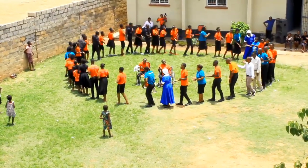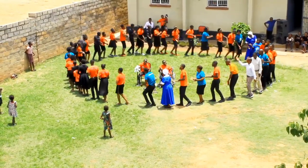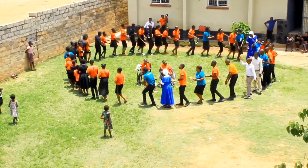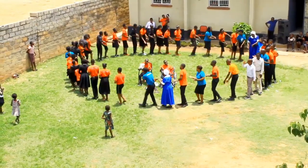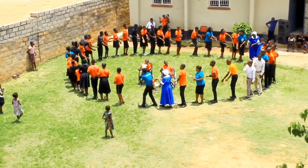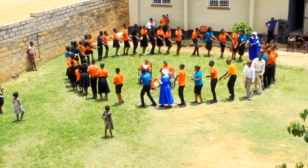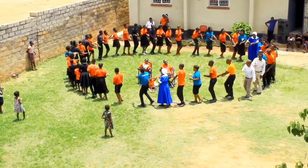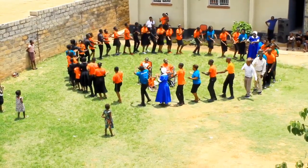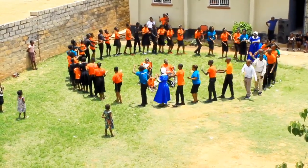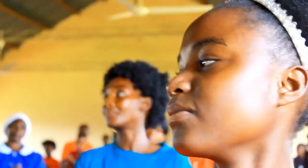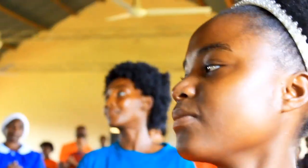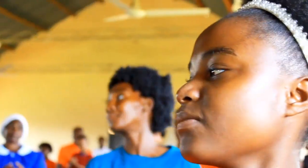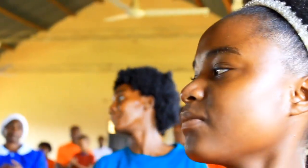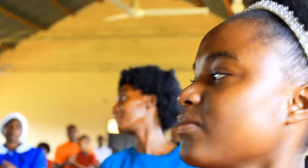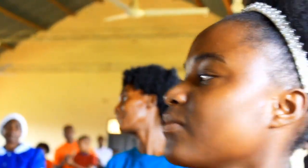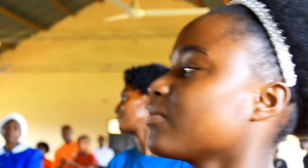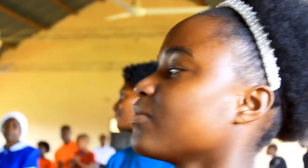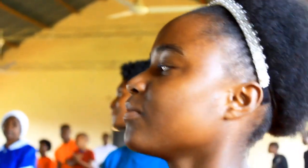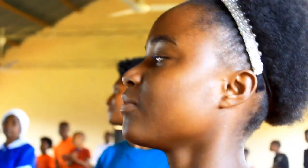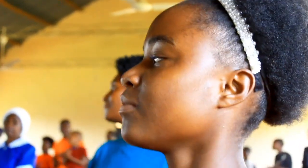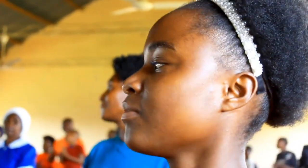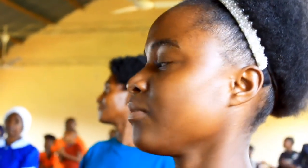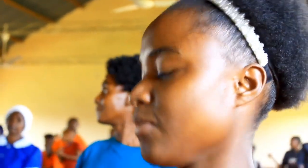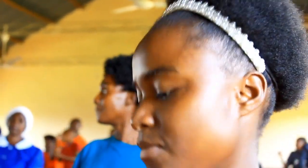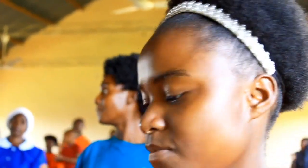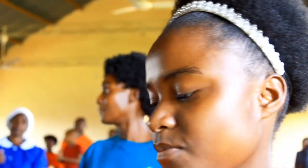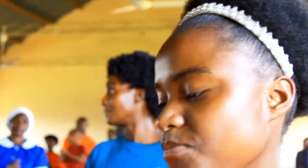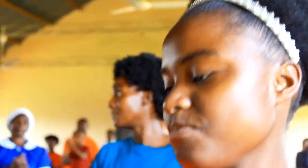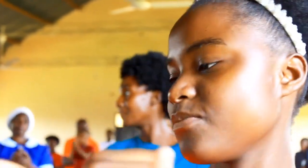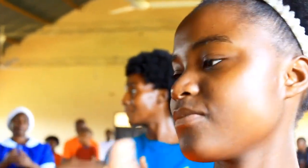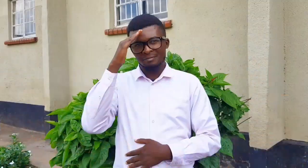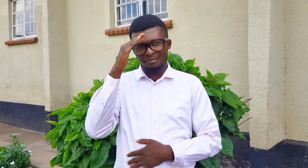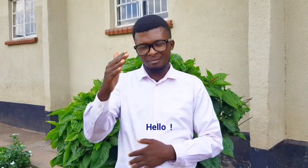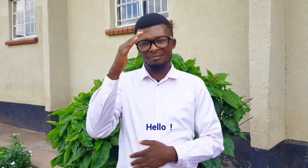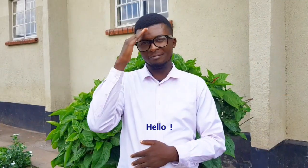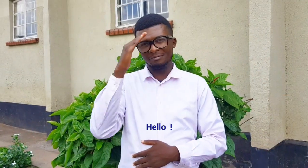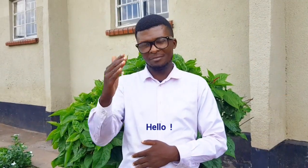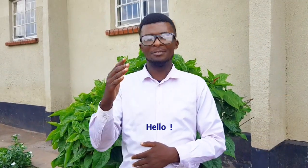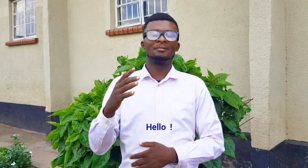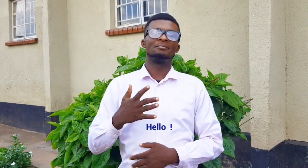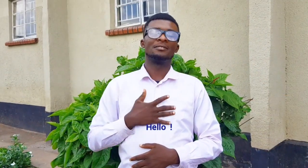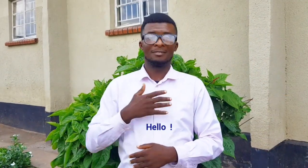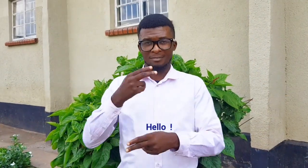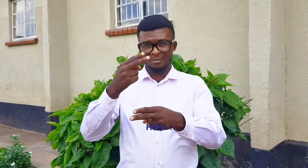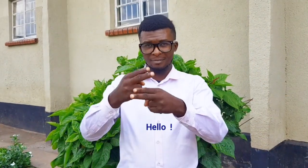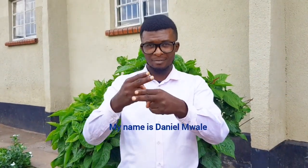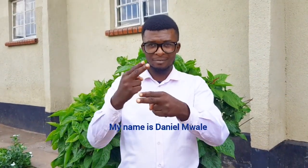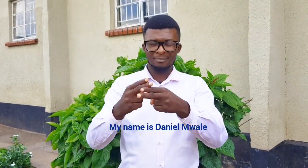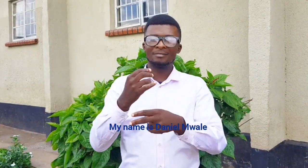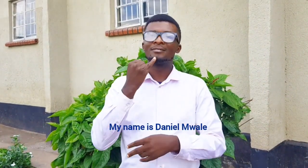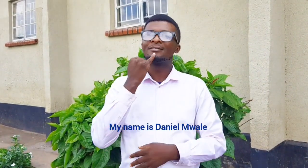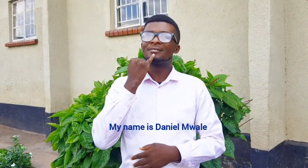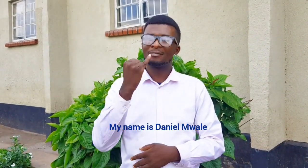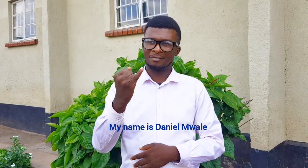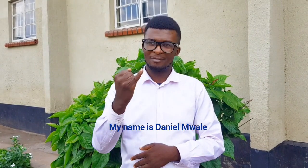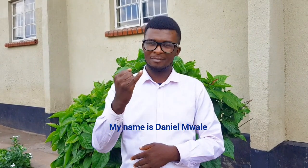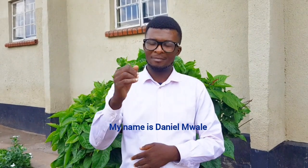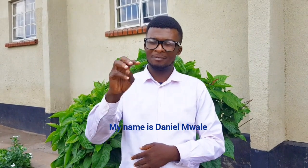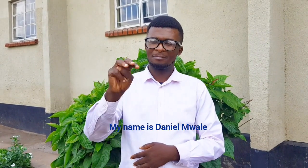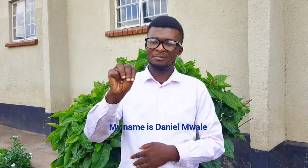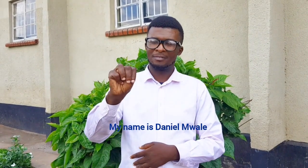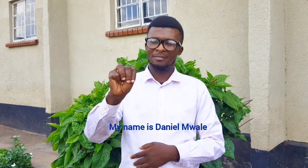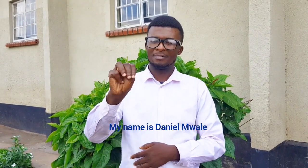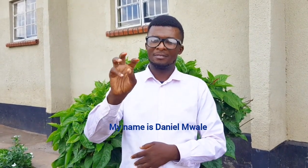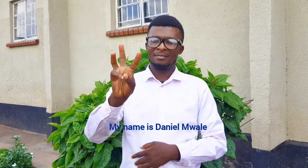education they need, and involving them in the spreading of the gospel. Hello, hello, hello. My name is